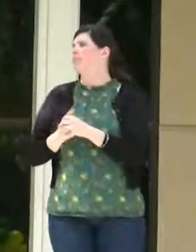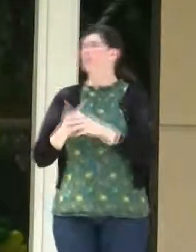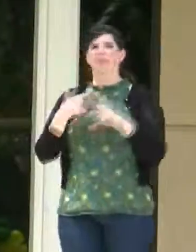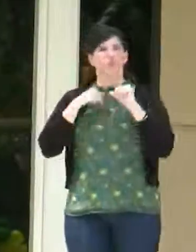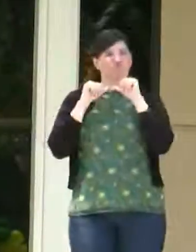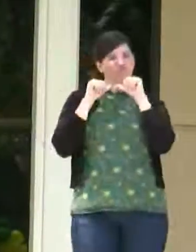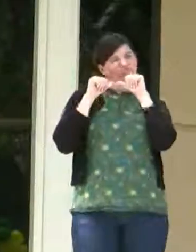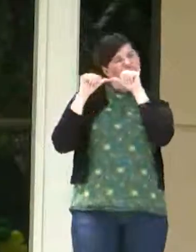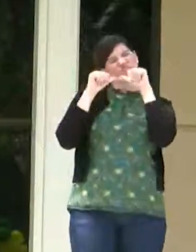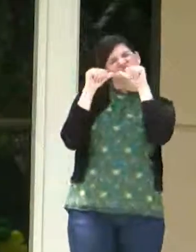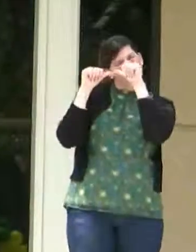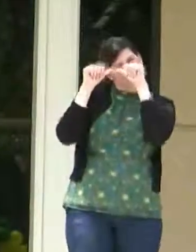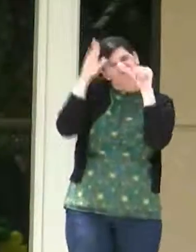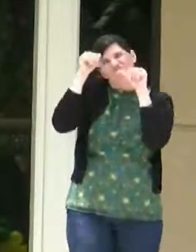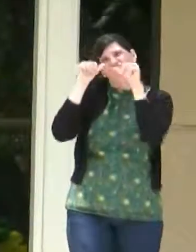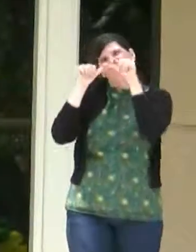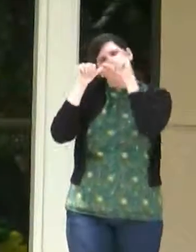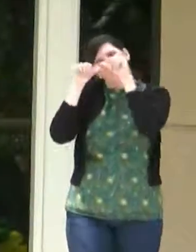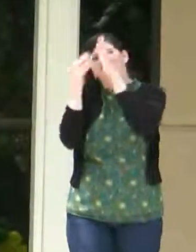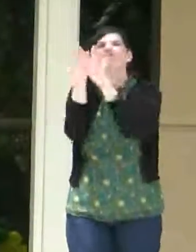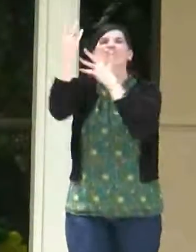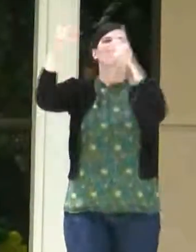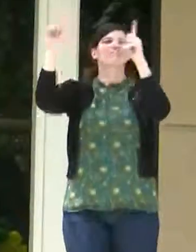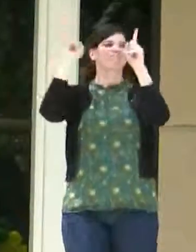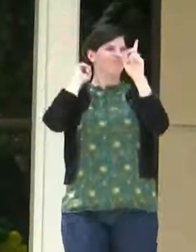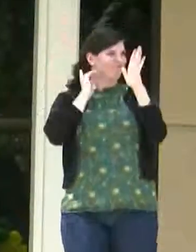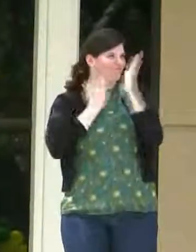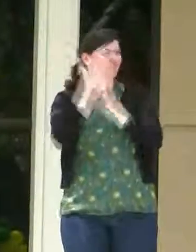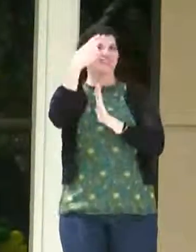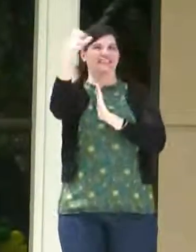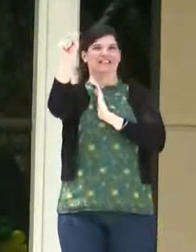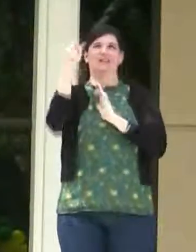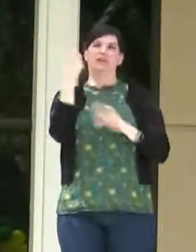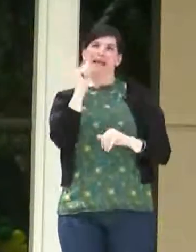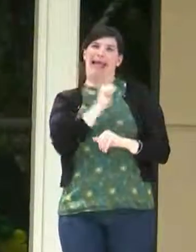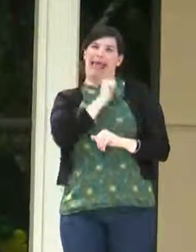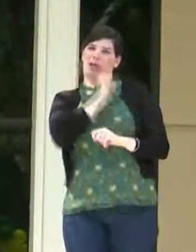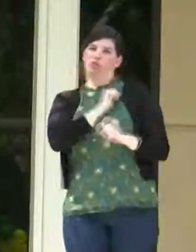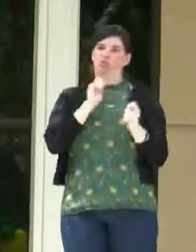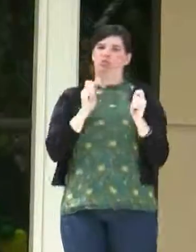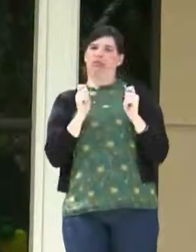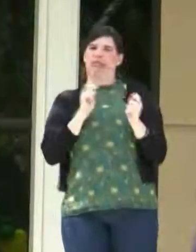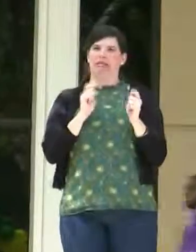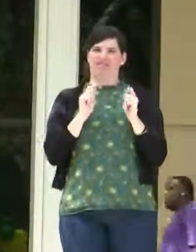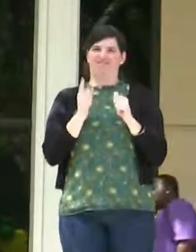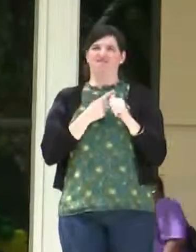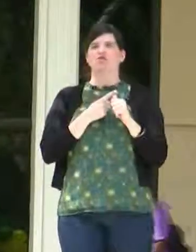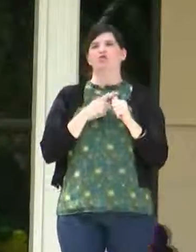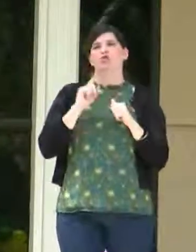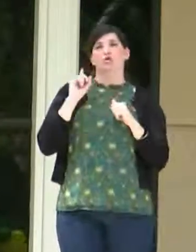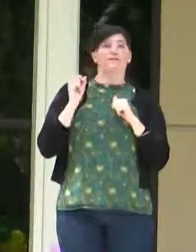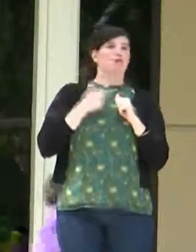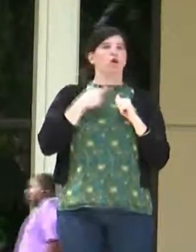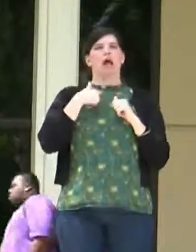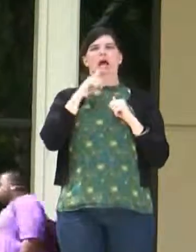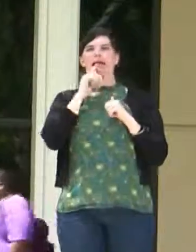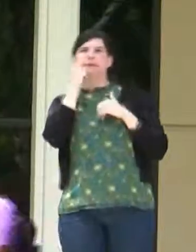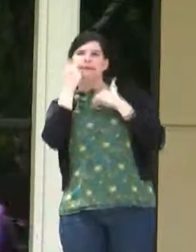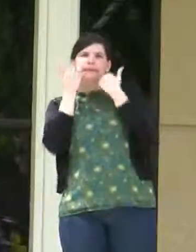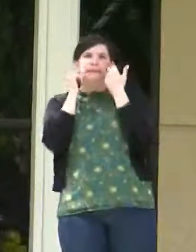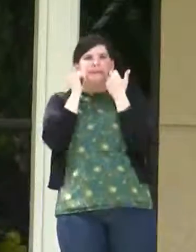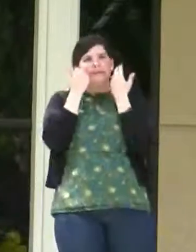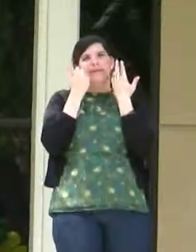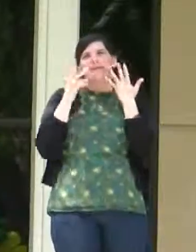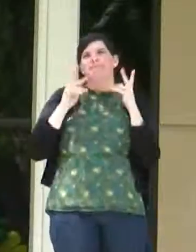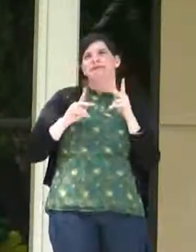persevered and I got through high school. I had a little bit of an attitude adjustment at first. I used to be this really shy person. And then I became